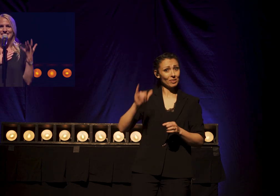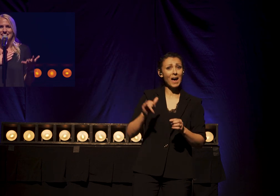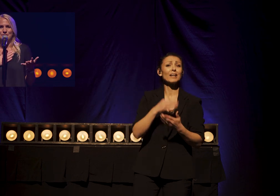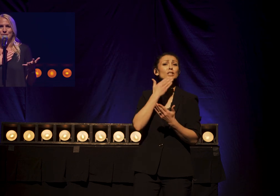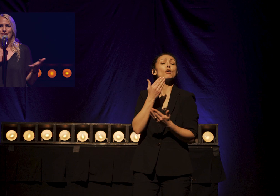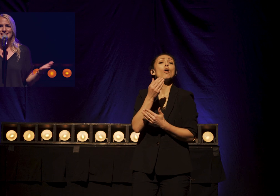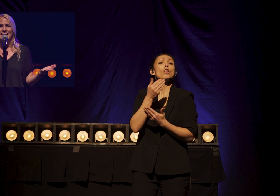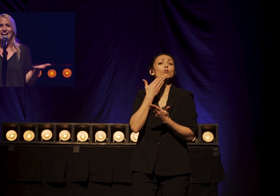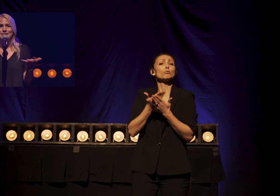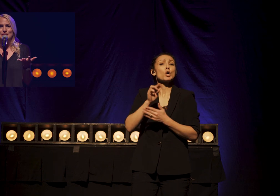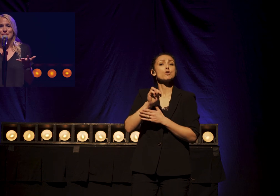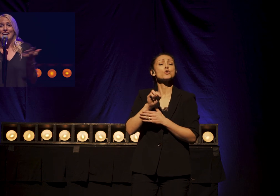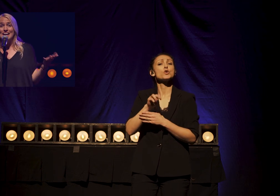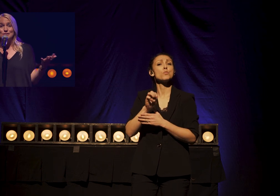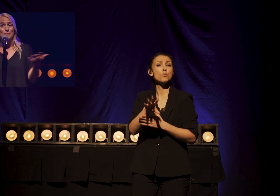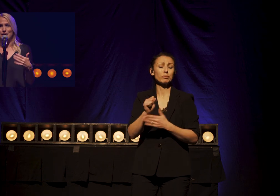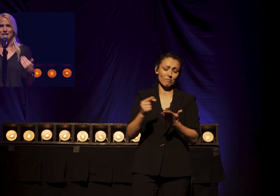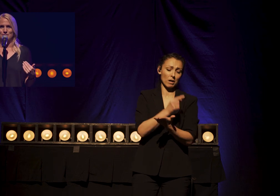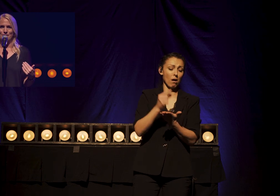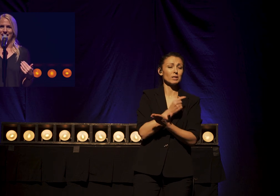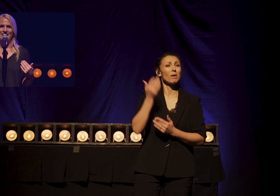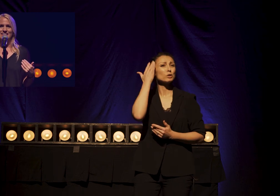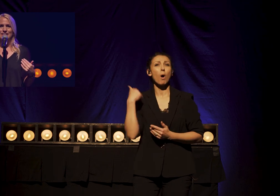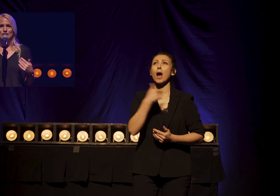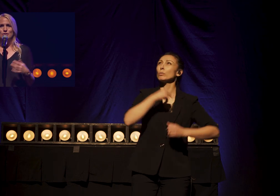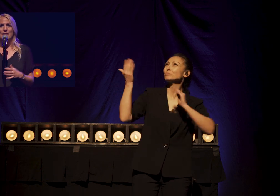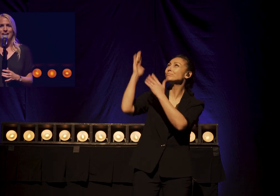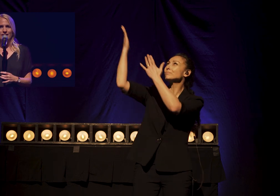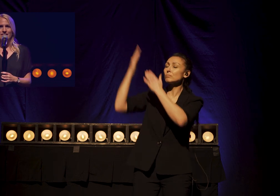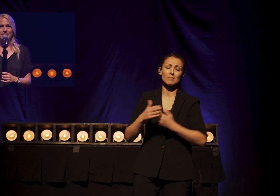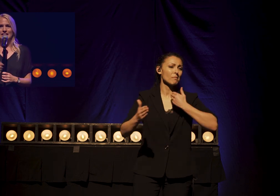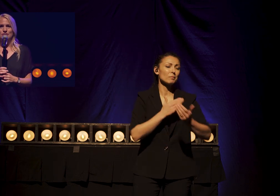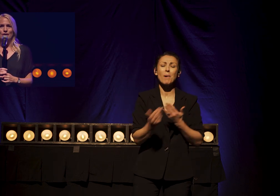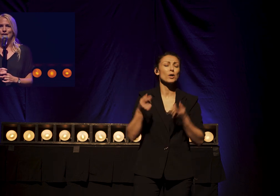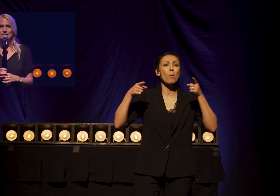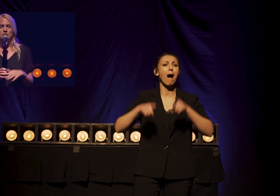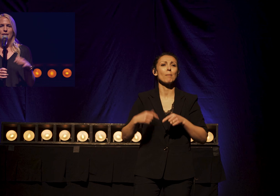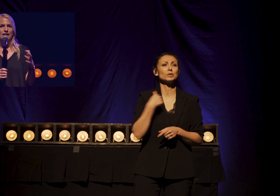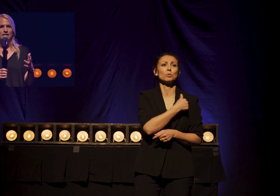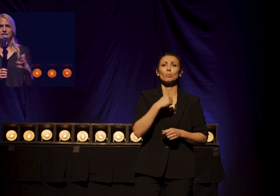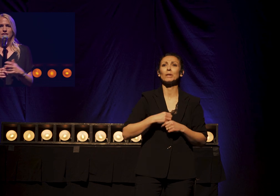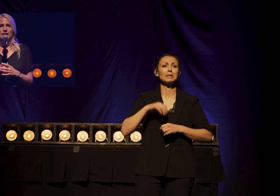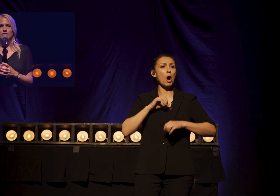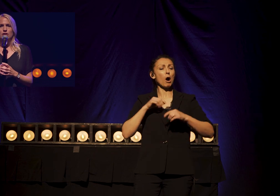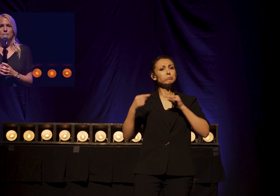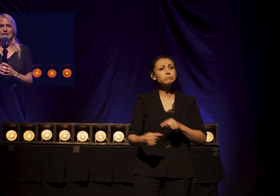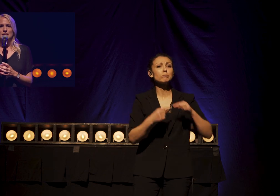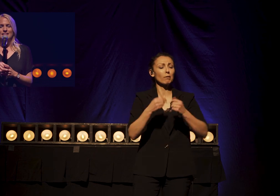sing We raise that hallelujah Because no matter what comes our way No matter the financial hardship No matter if the global pandemic